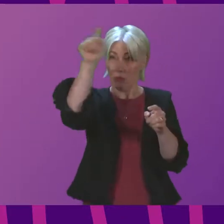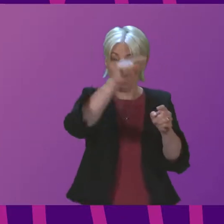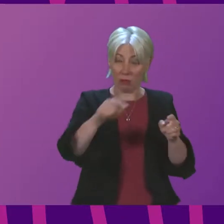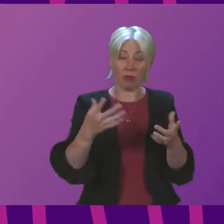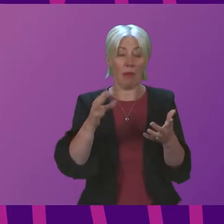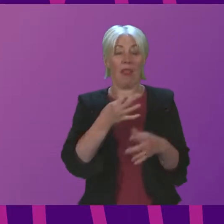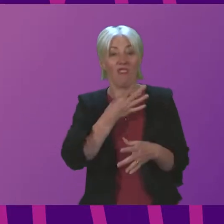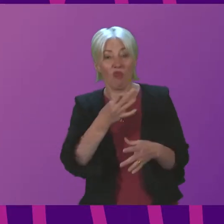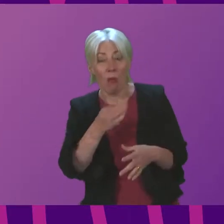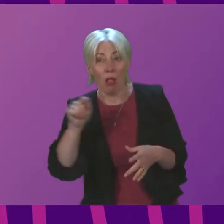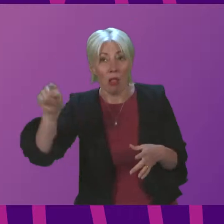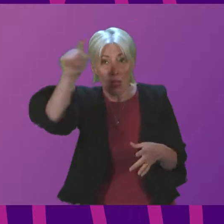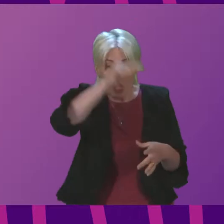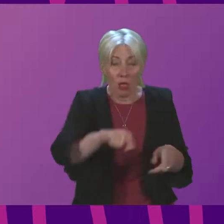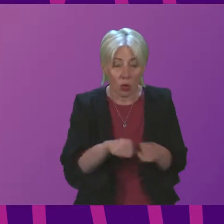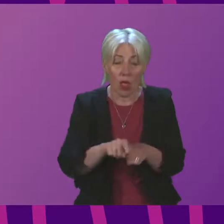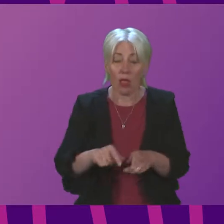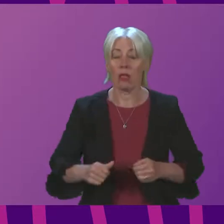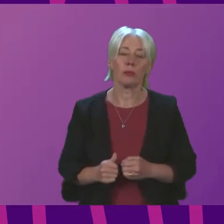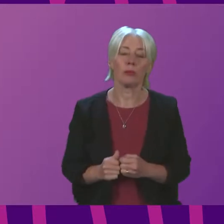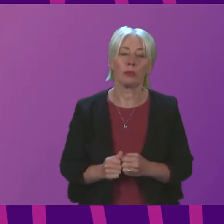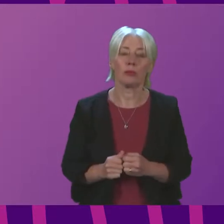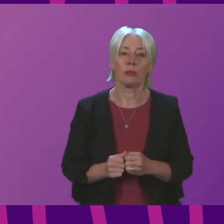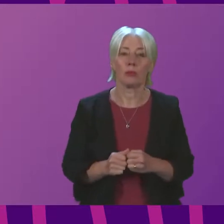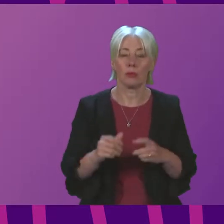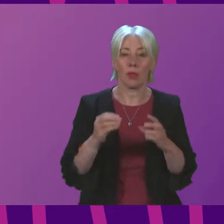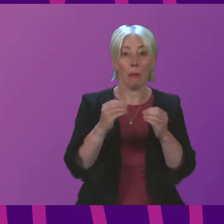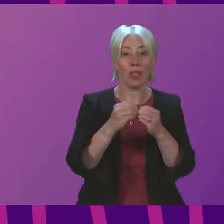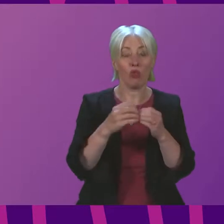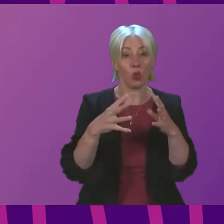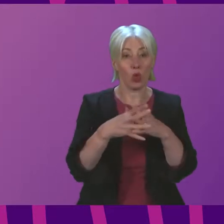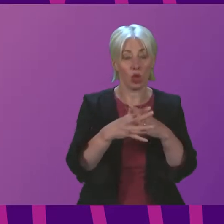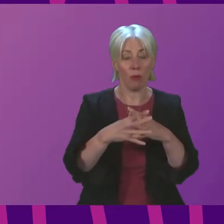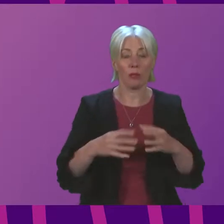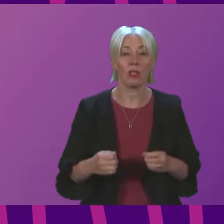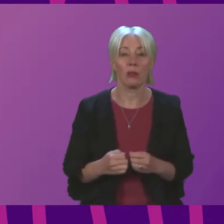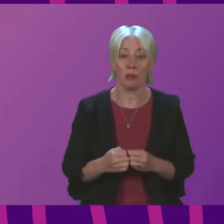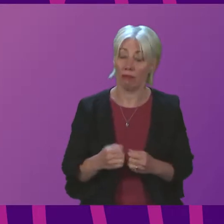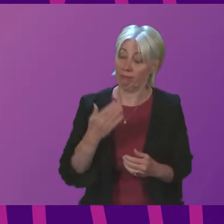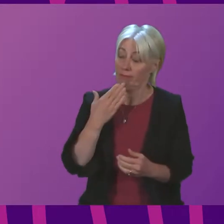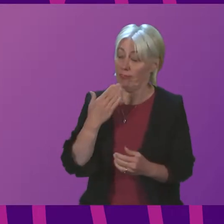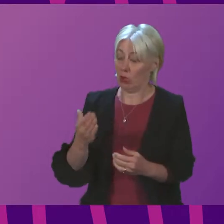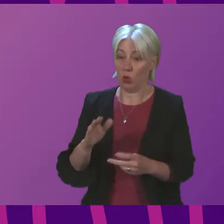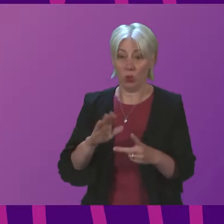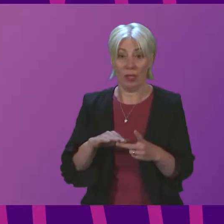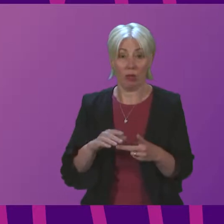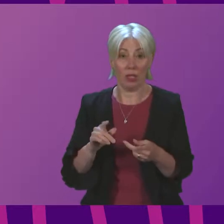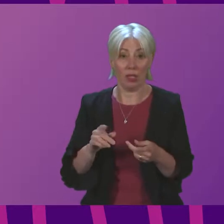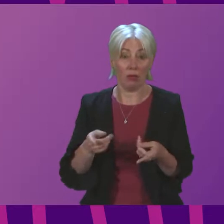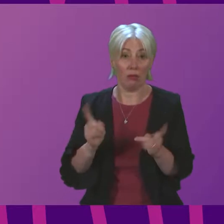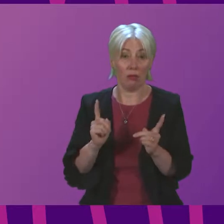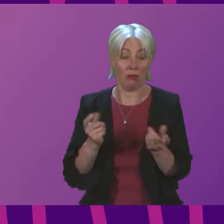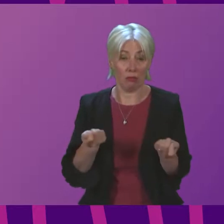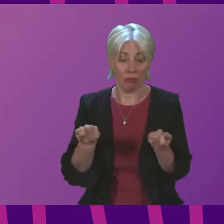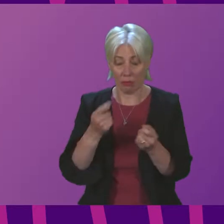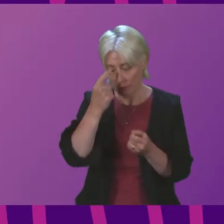that will exist in different parts of the community Petrice Wissard will be followed by Paul MacLennan Thank you Deputy Presiding Officer Storm Arwen has highlighted